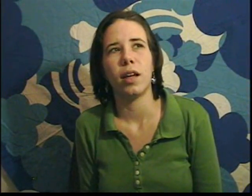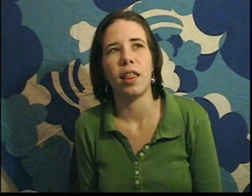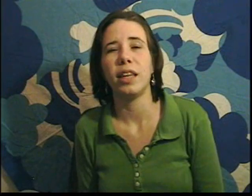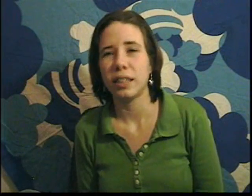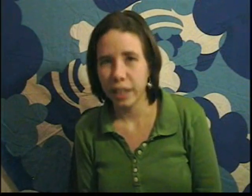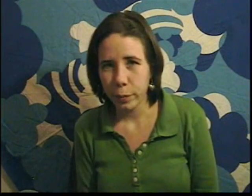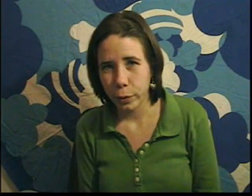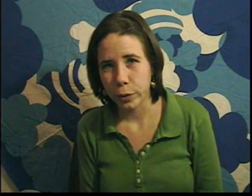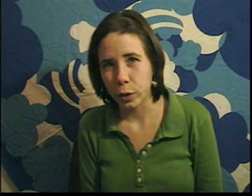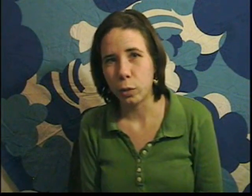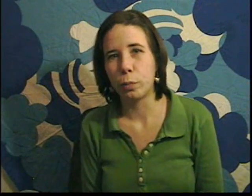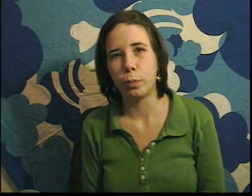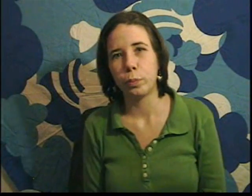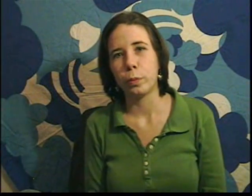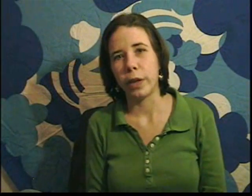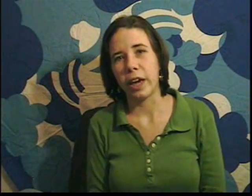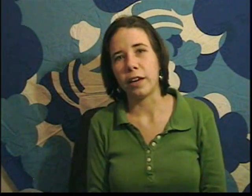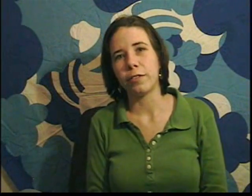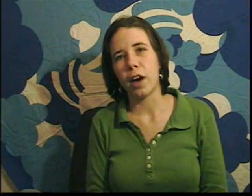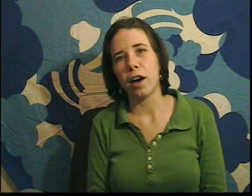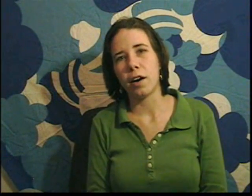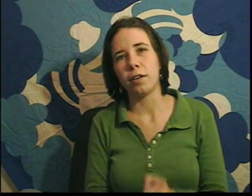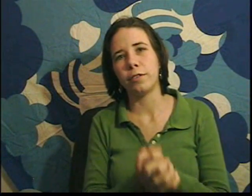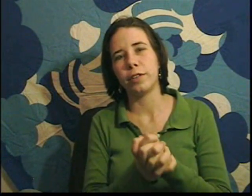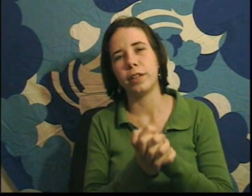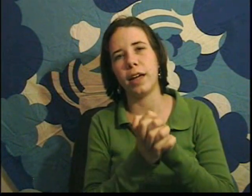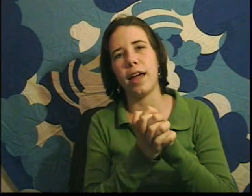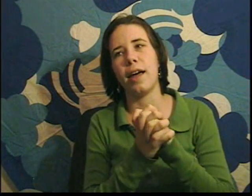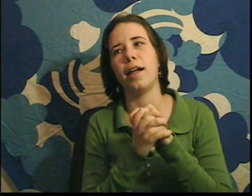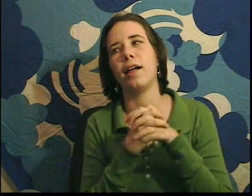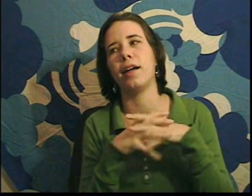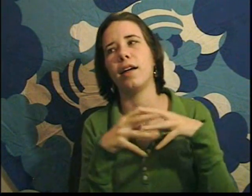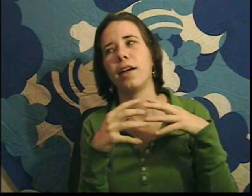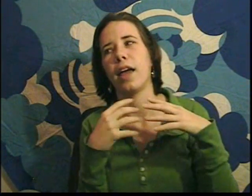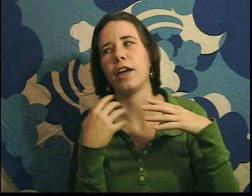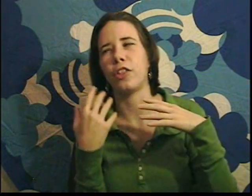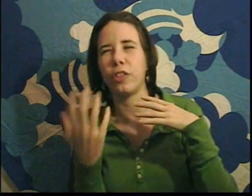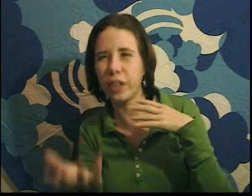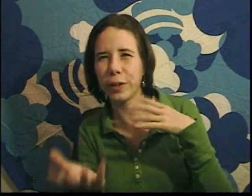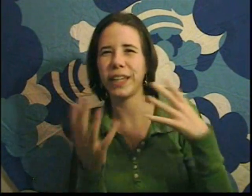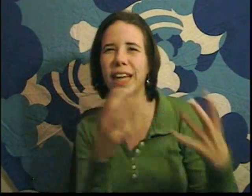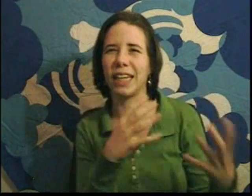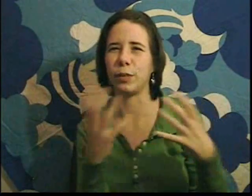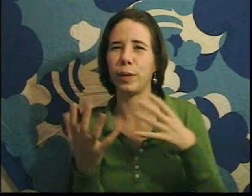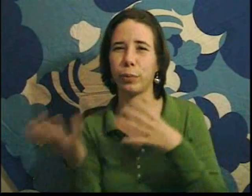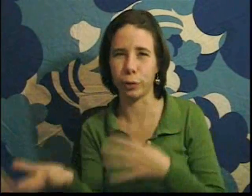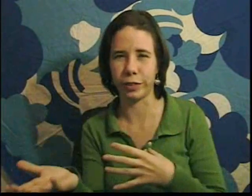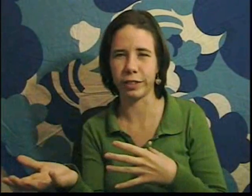The example you gave of a theory that has been proven